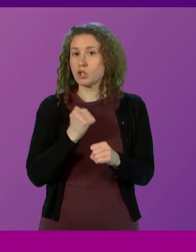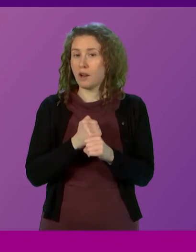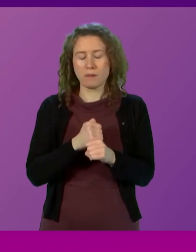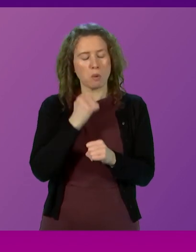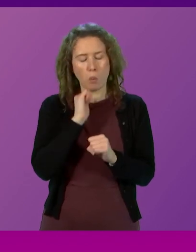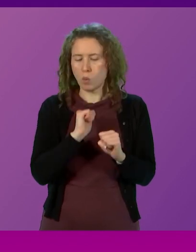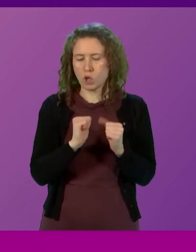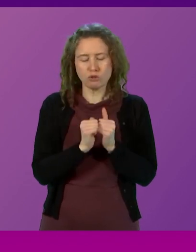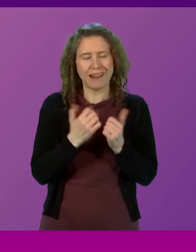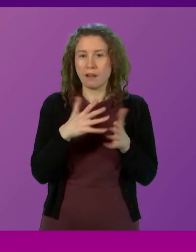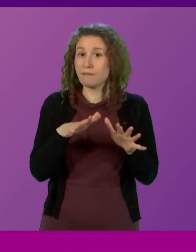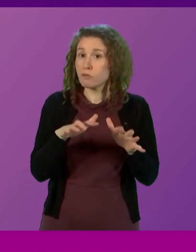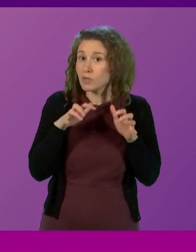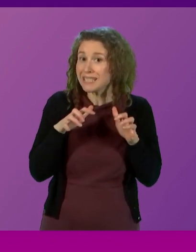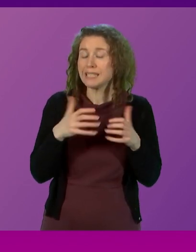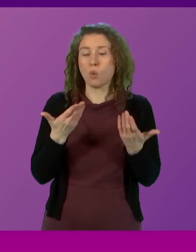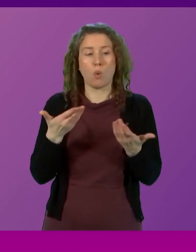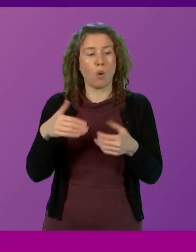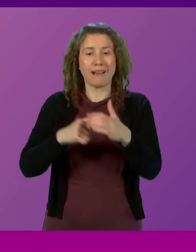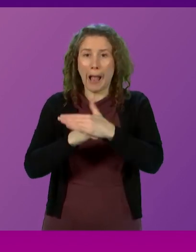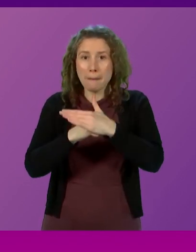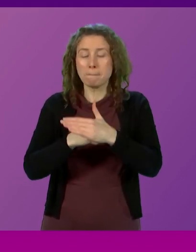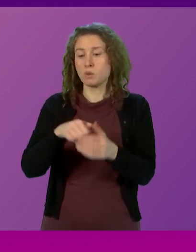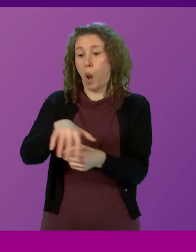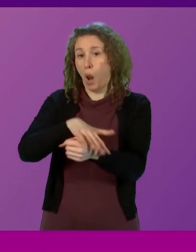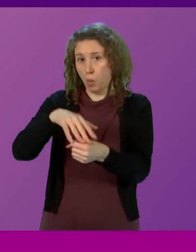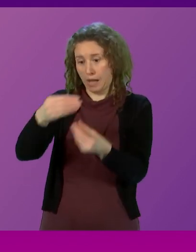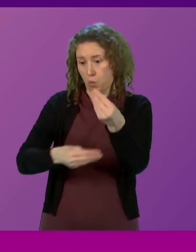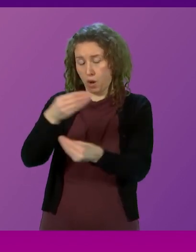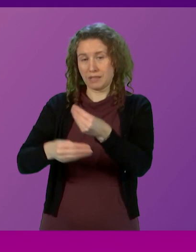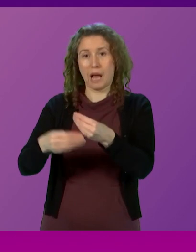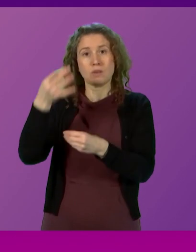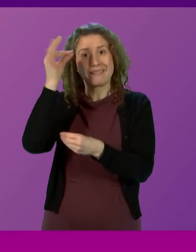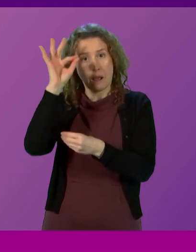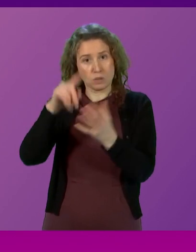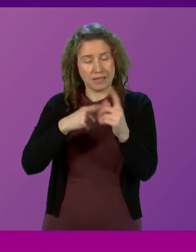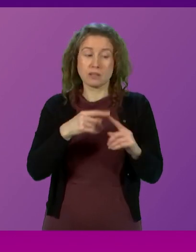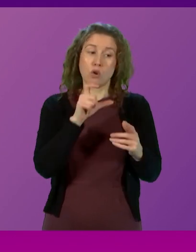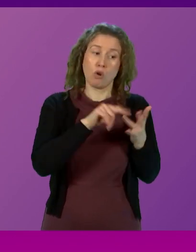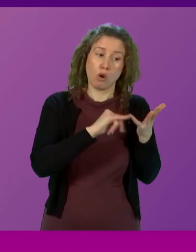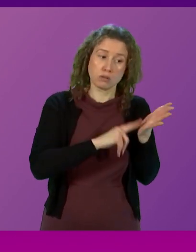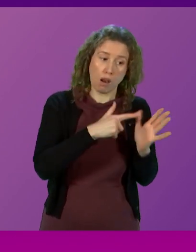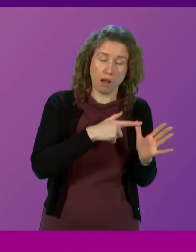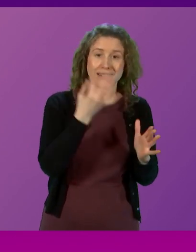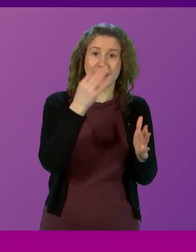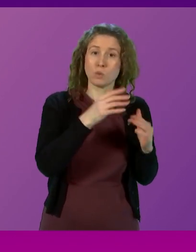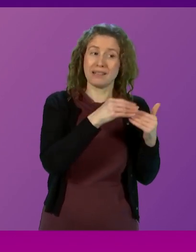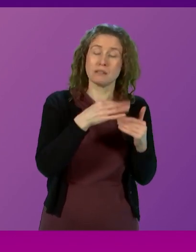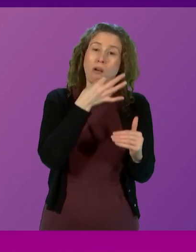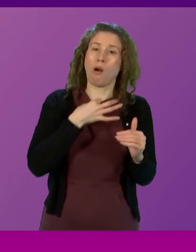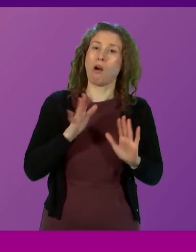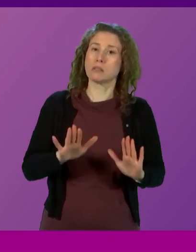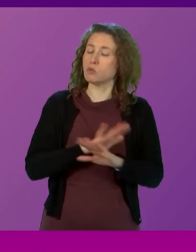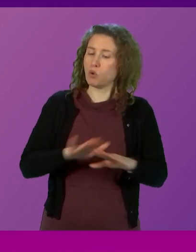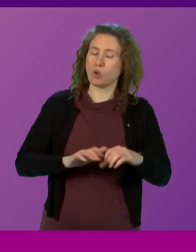freeze or cap in locally determined increases to Council tax, as requested by COSLA and Council leaders. This means that